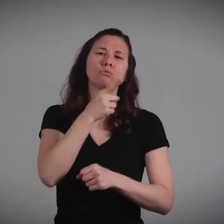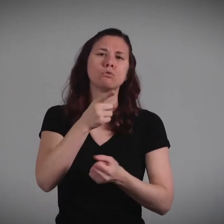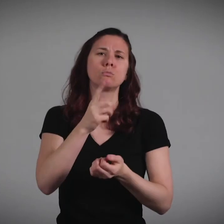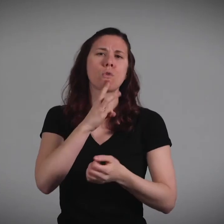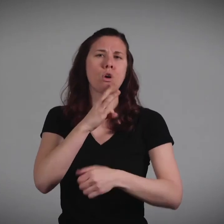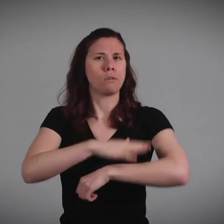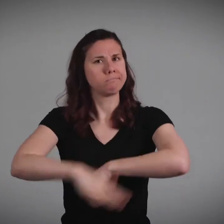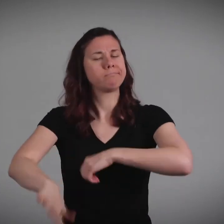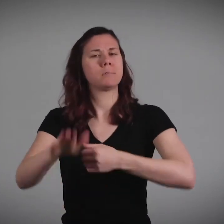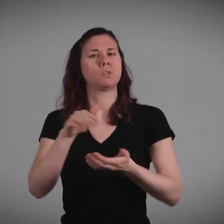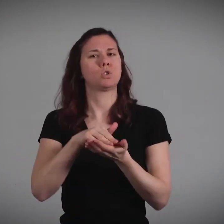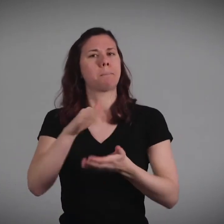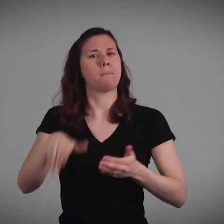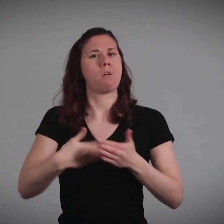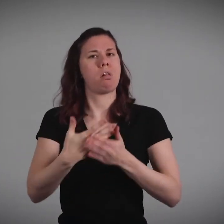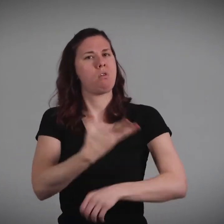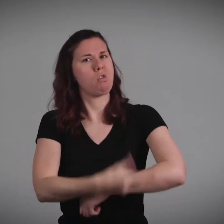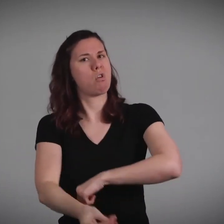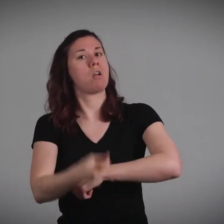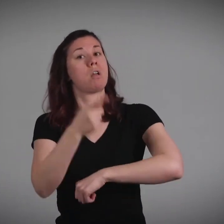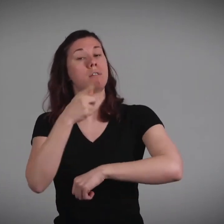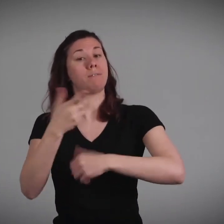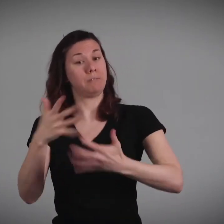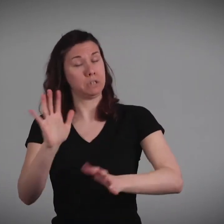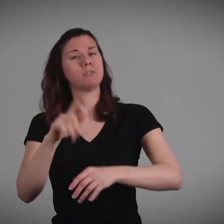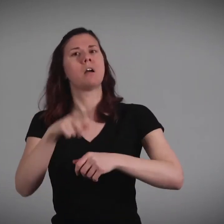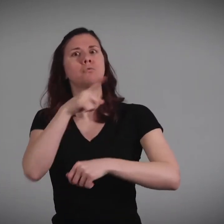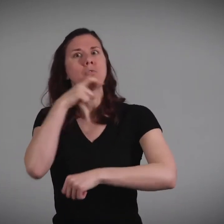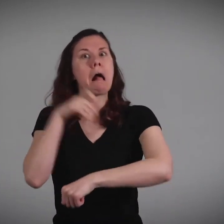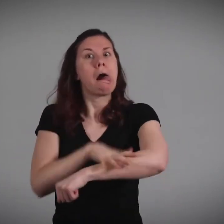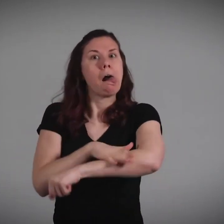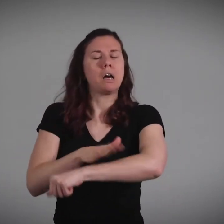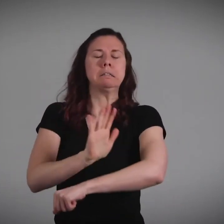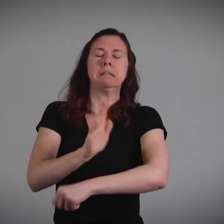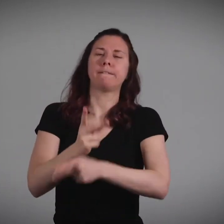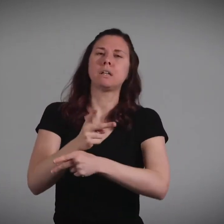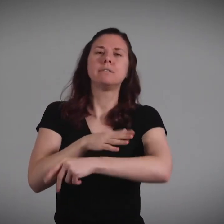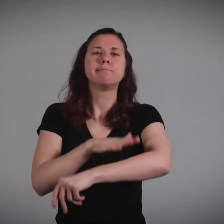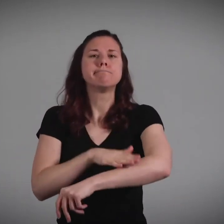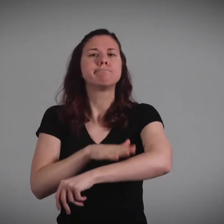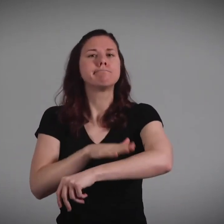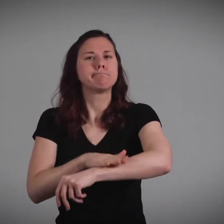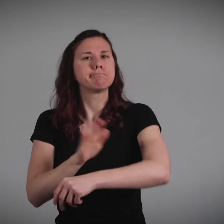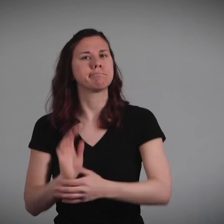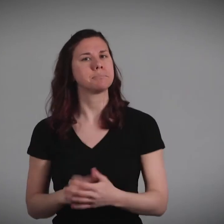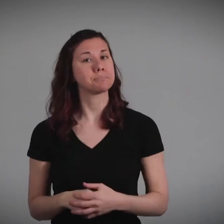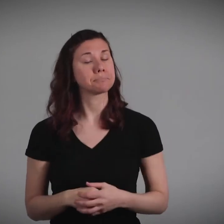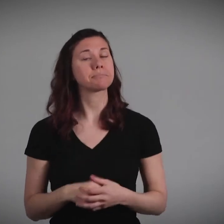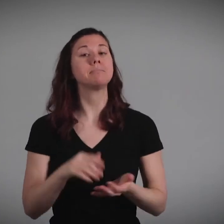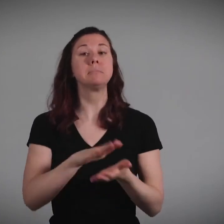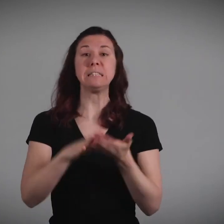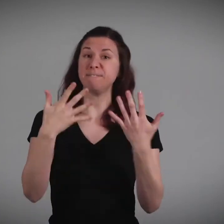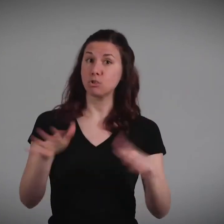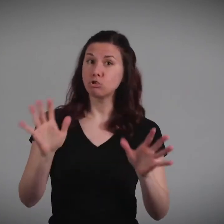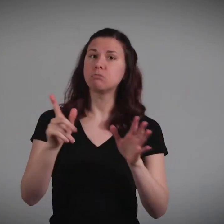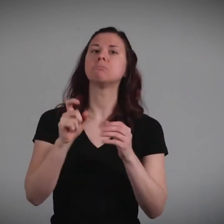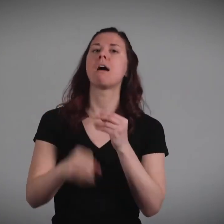soap and water, but make sure that the soap is completely rinsed off. And carefully pat the wound dry. Don't rub it hard.